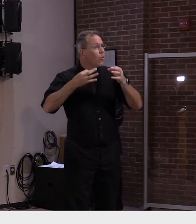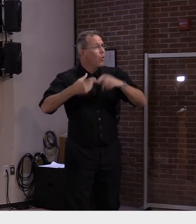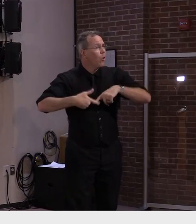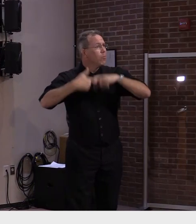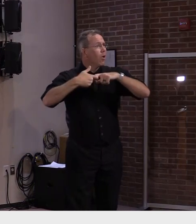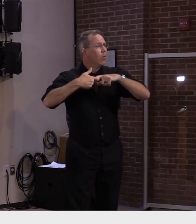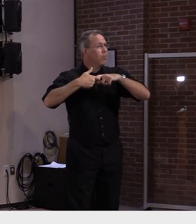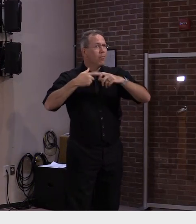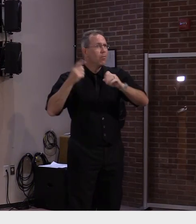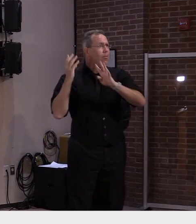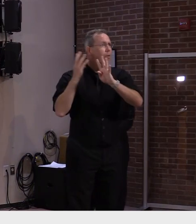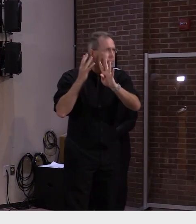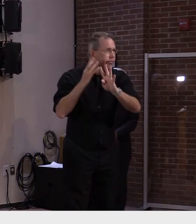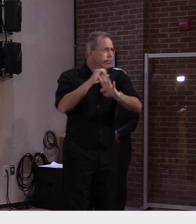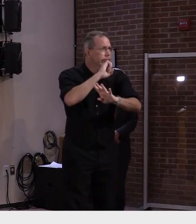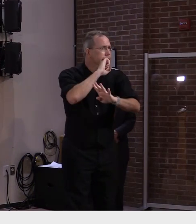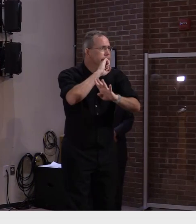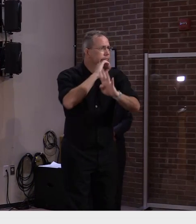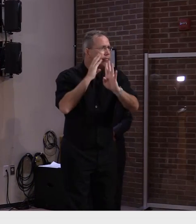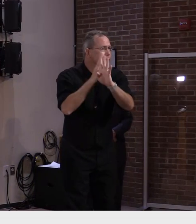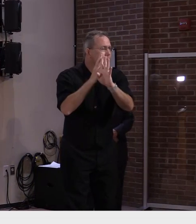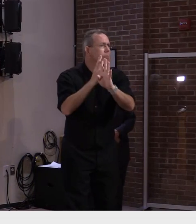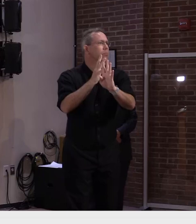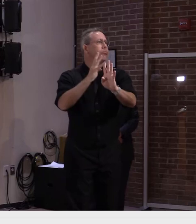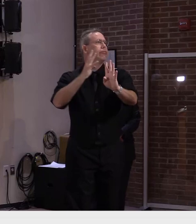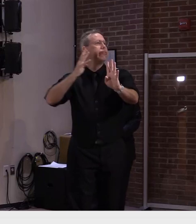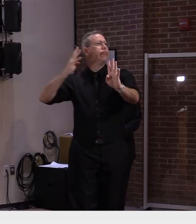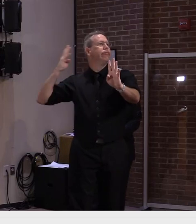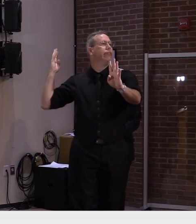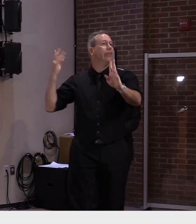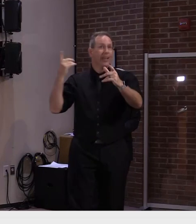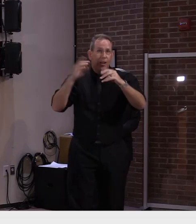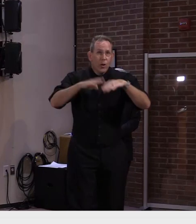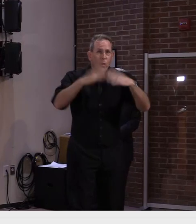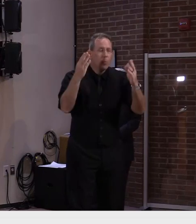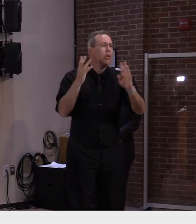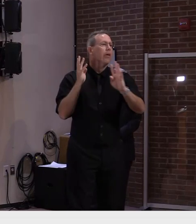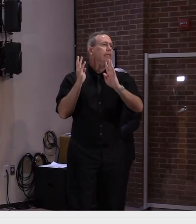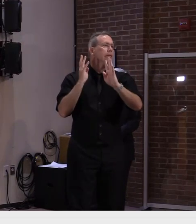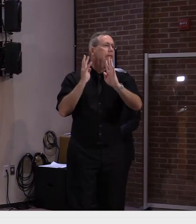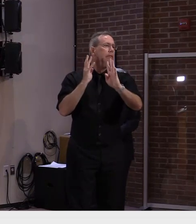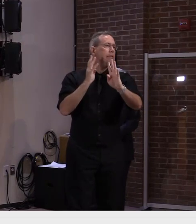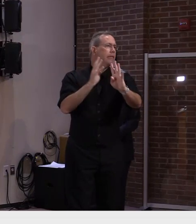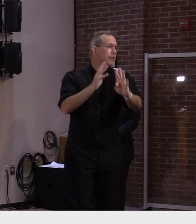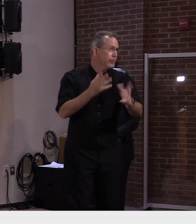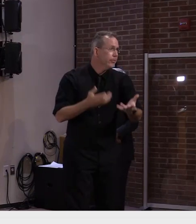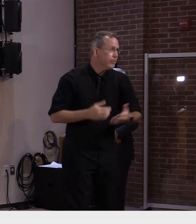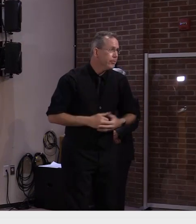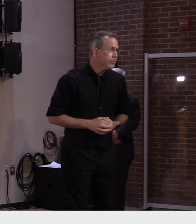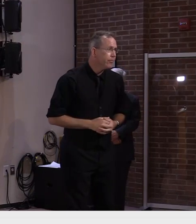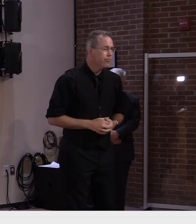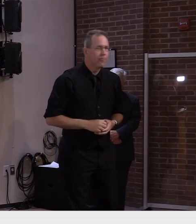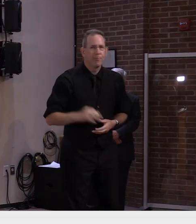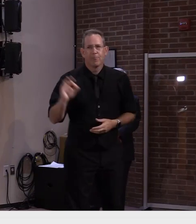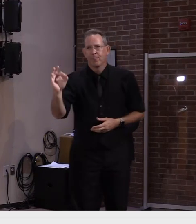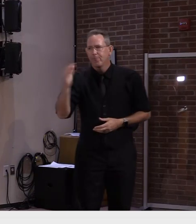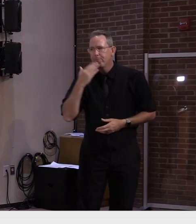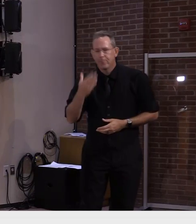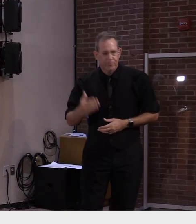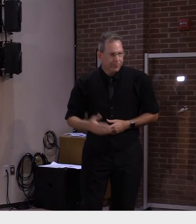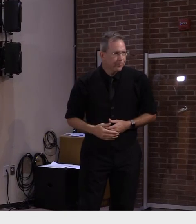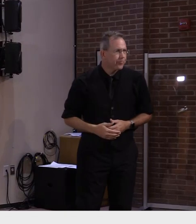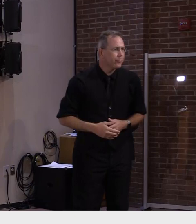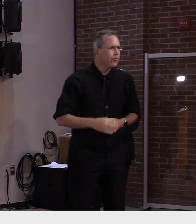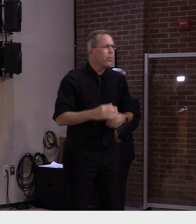Certainly. Okay. Thank you, Governor. I'm sure we'll talk again next week. All right. Thank you. We're going to try Lisa